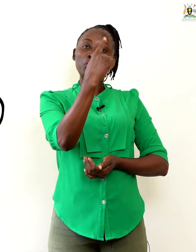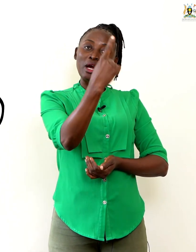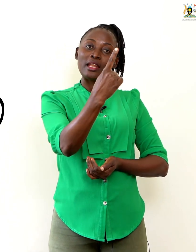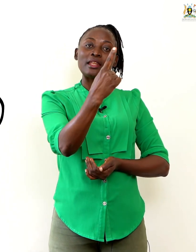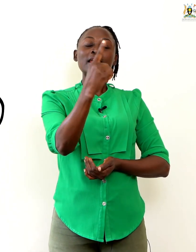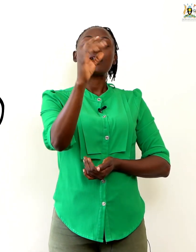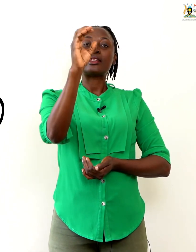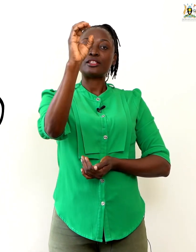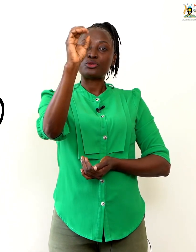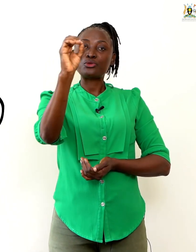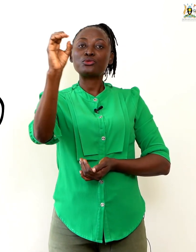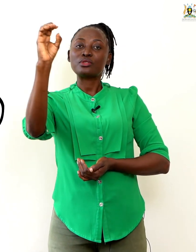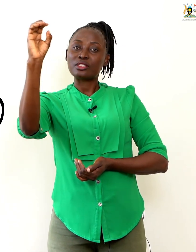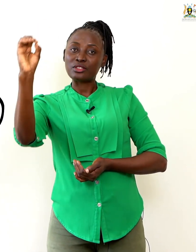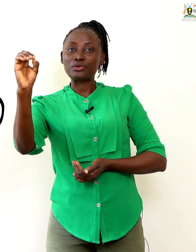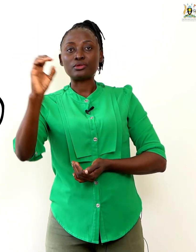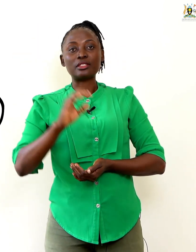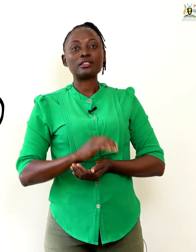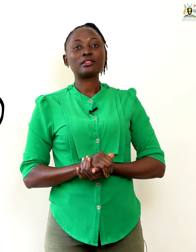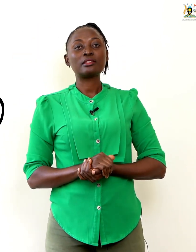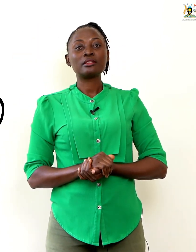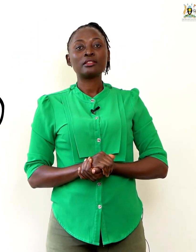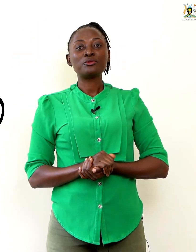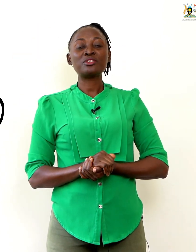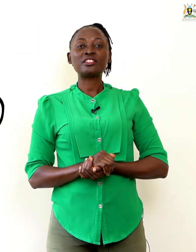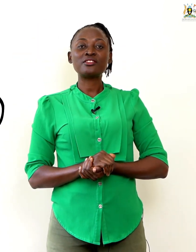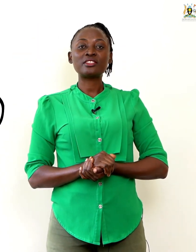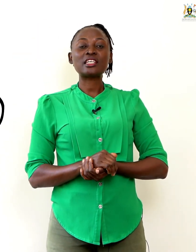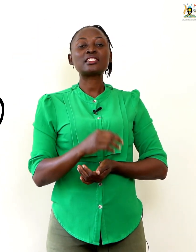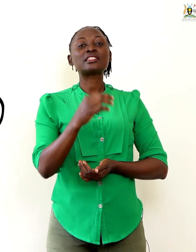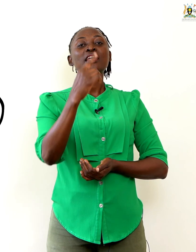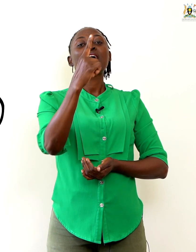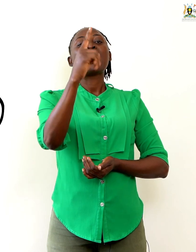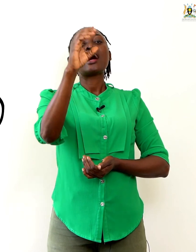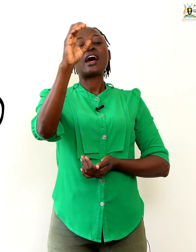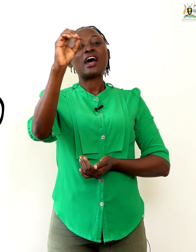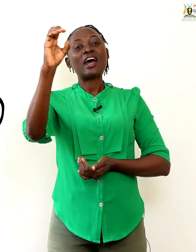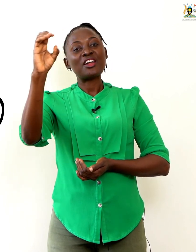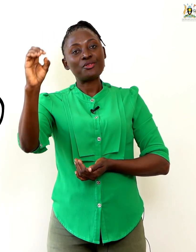1 and the 2 0s, which gives us 100.